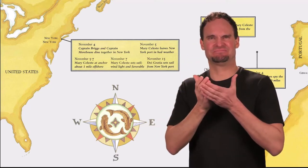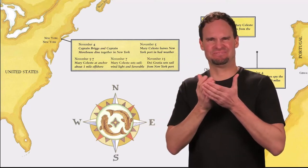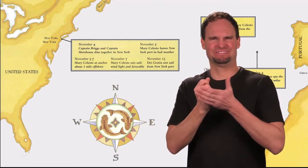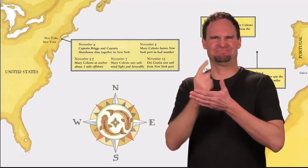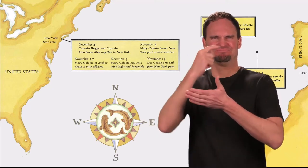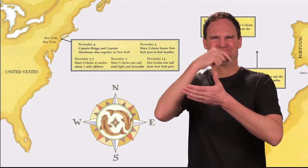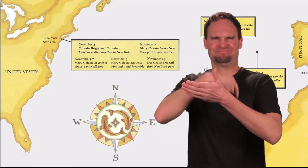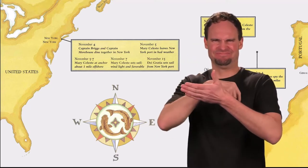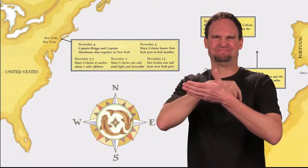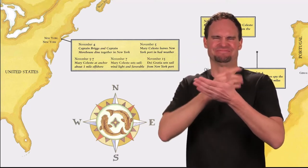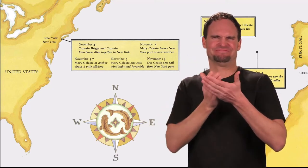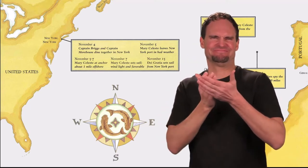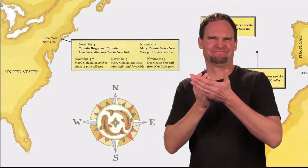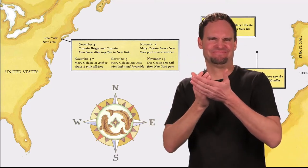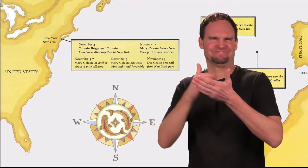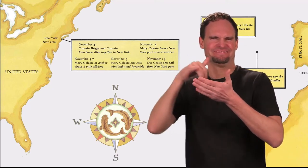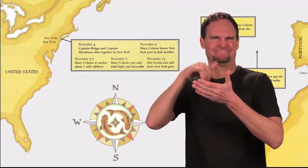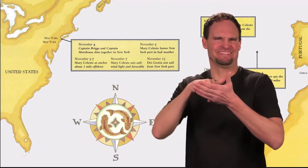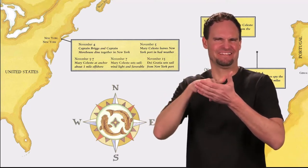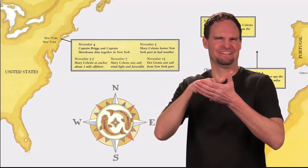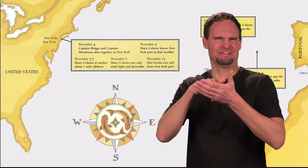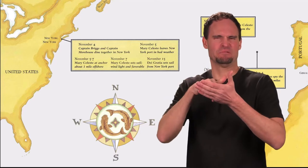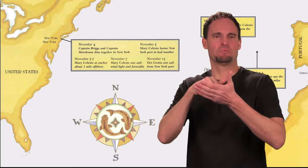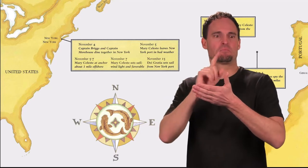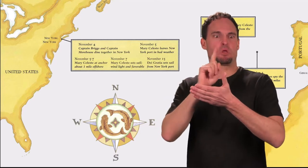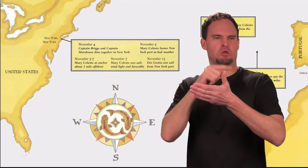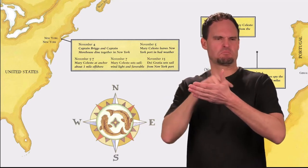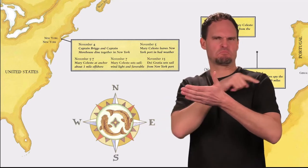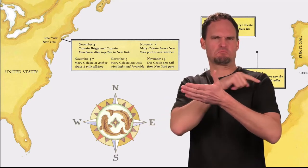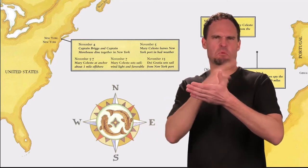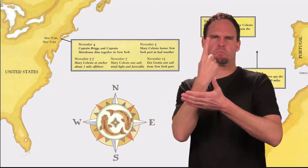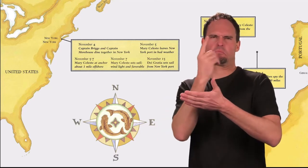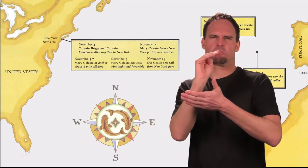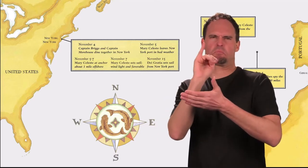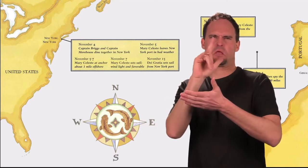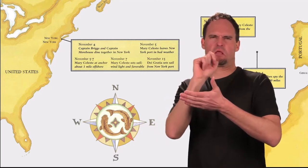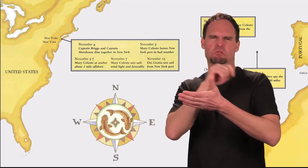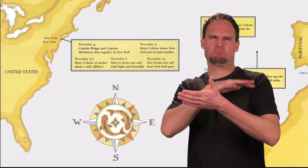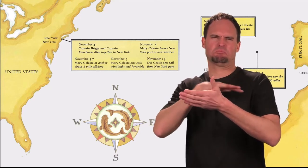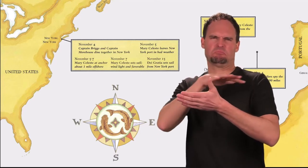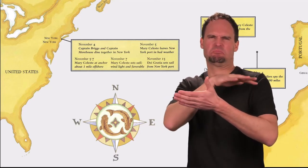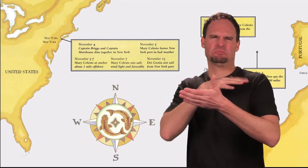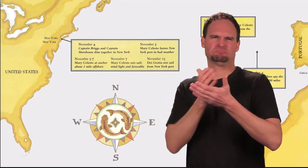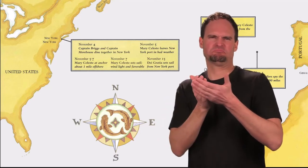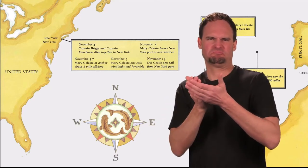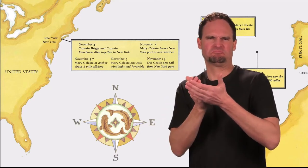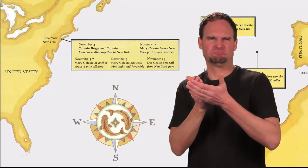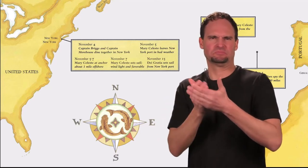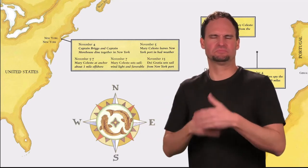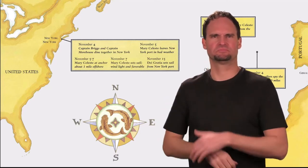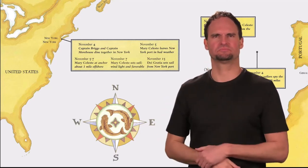November 5th through 7th, Mary Celeste at anchor about one mile offshore.